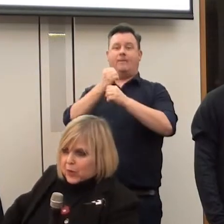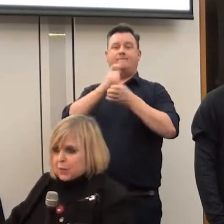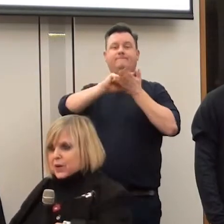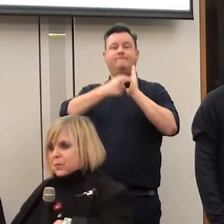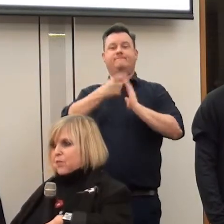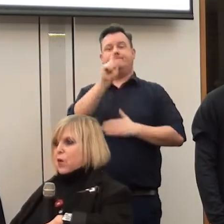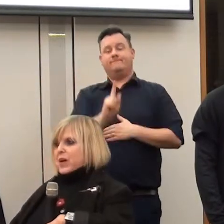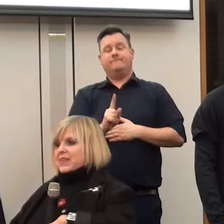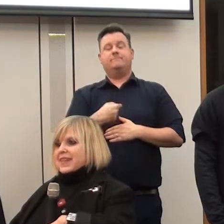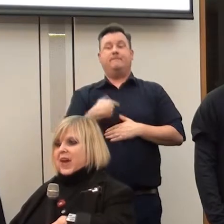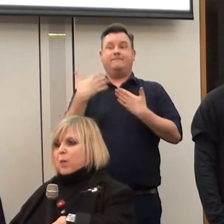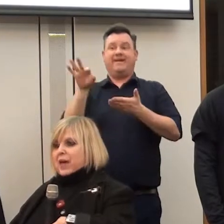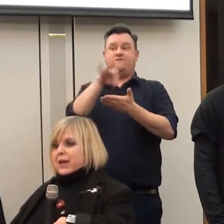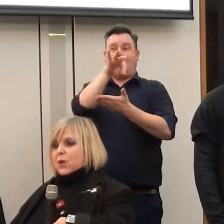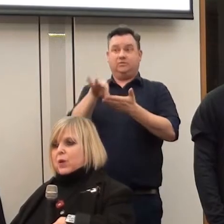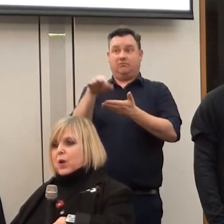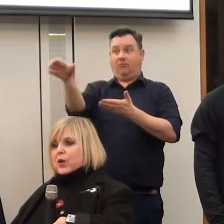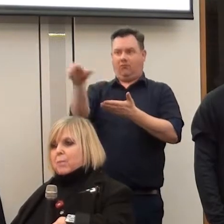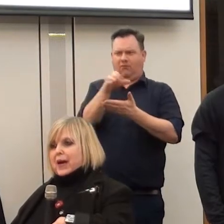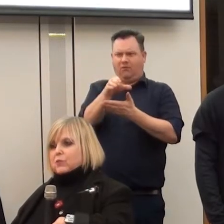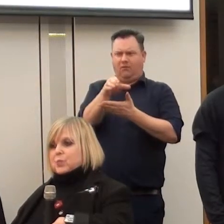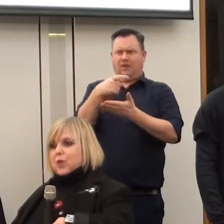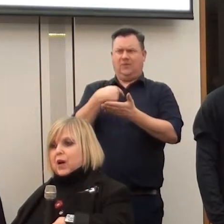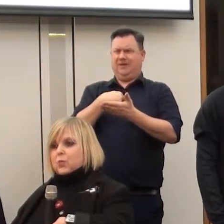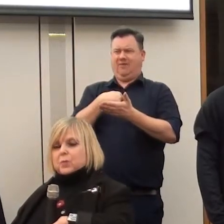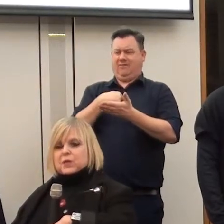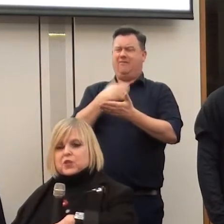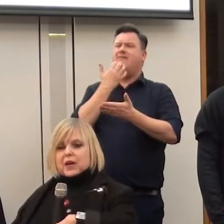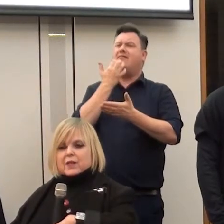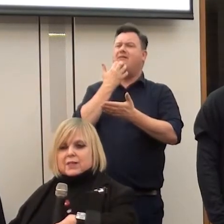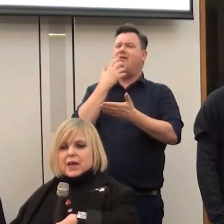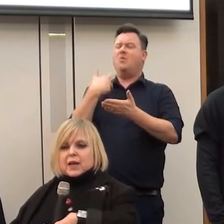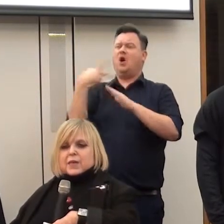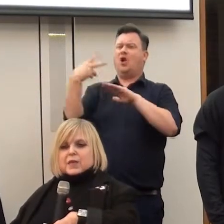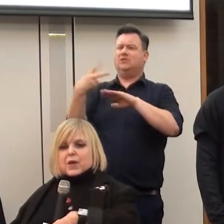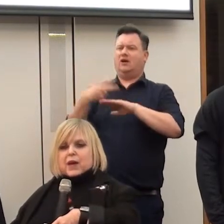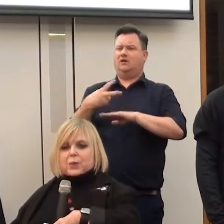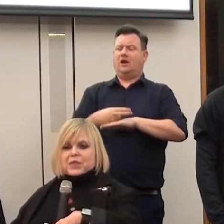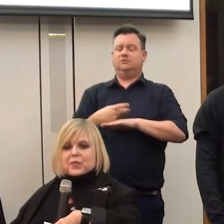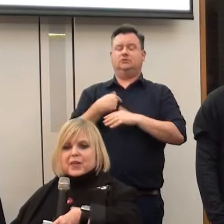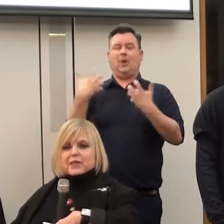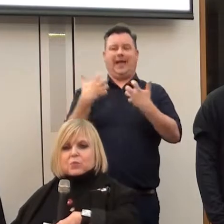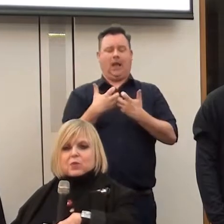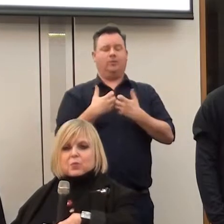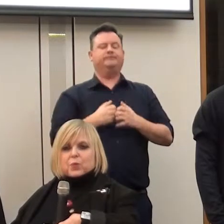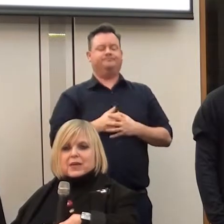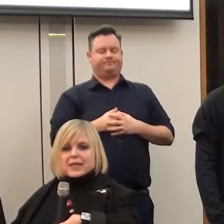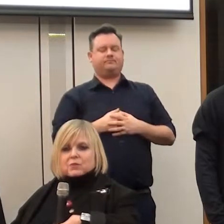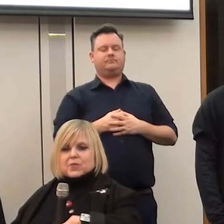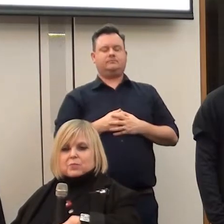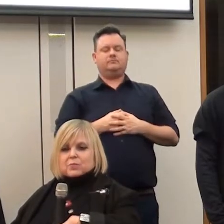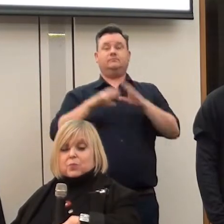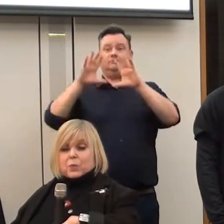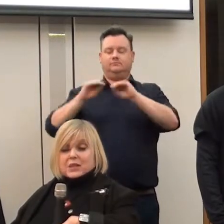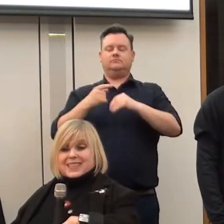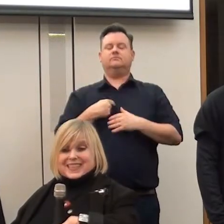disabled people had voted to get them in and we weren't about to put up with a bunch of cuts. So how we did this was we went